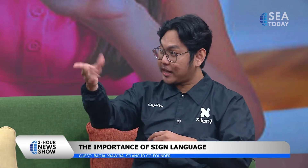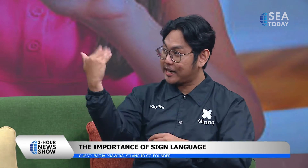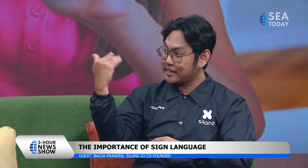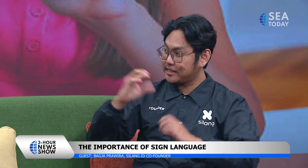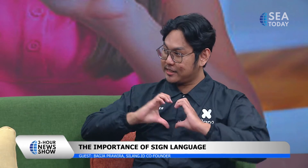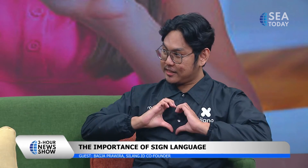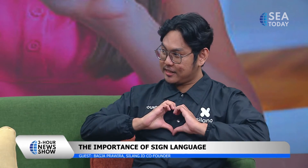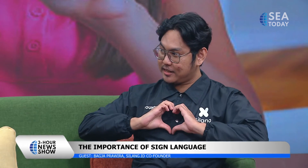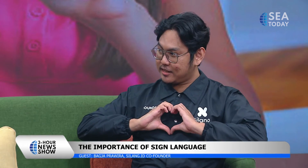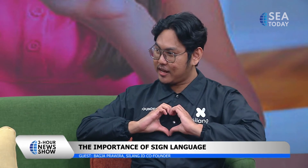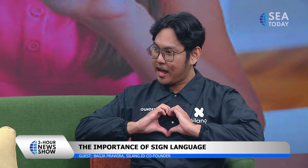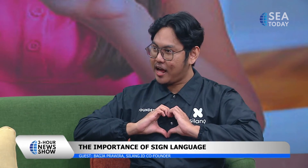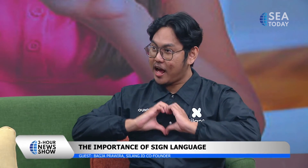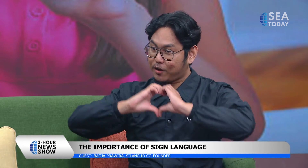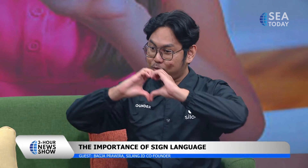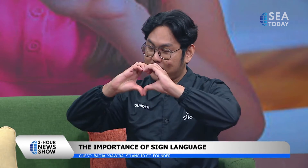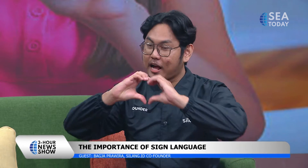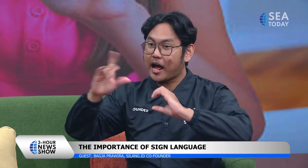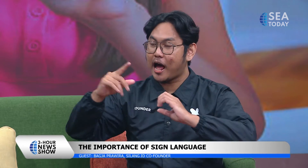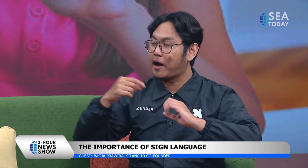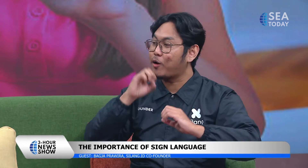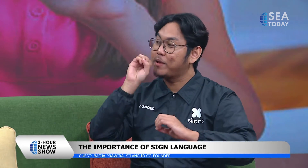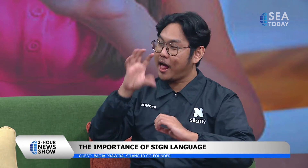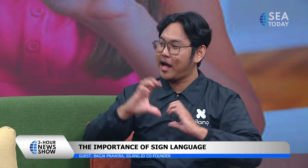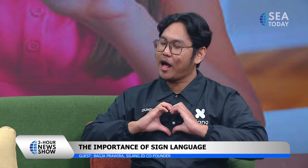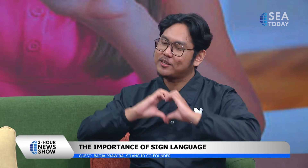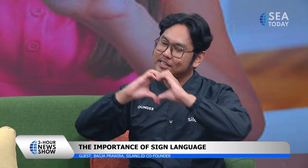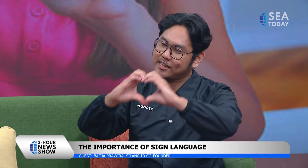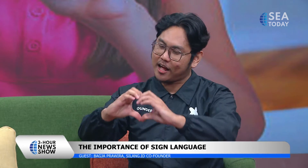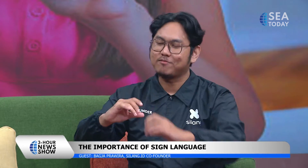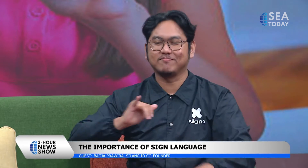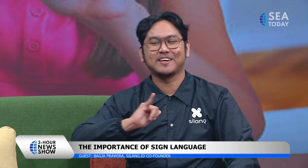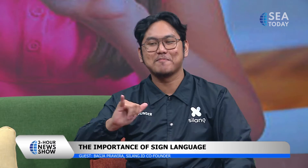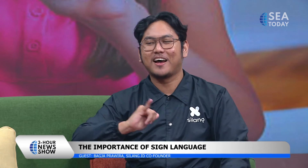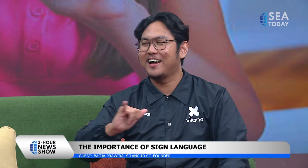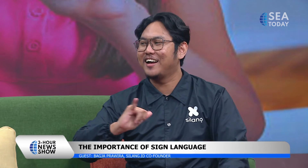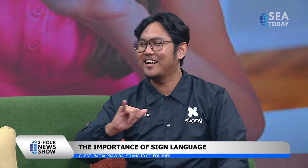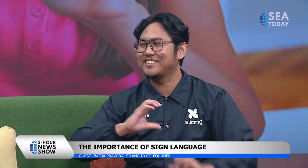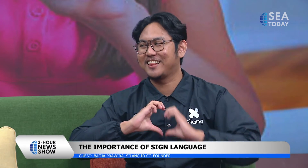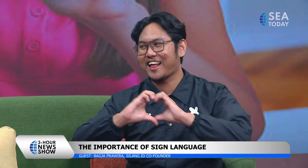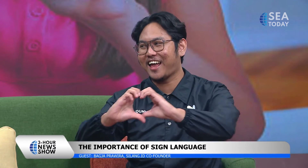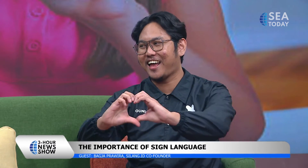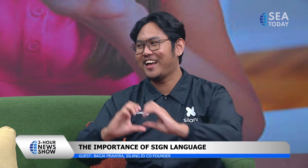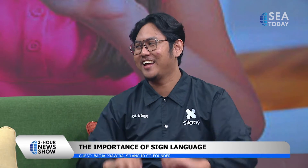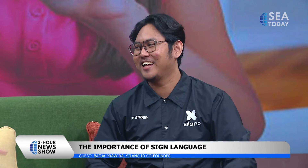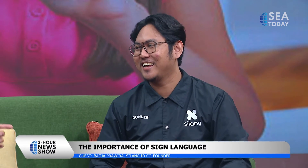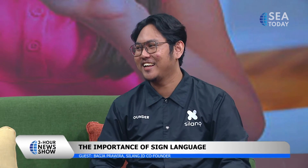oh yeah so yeah the opposite direction okay we say same